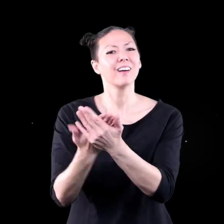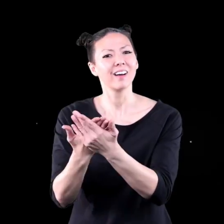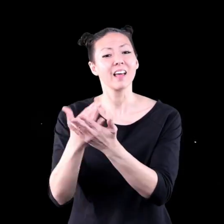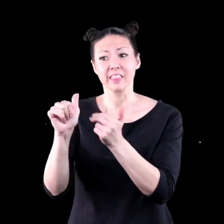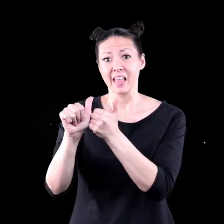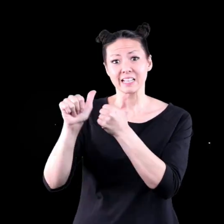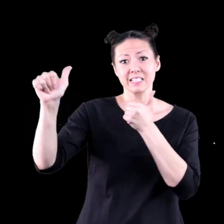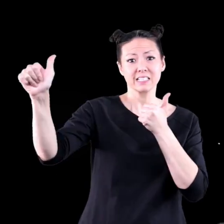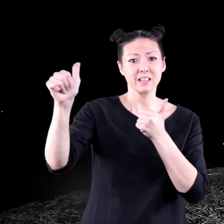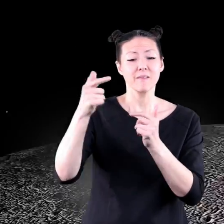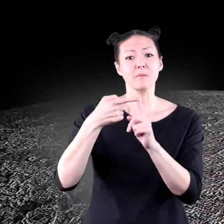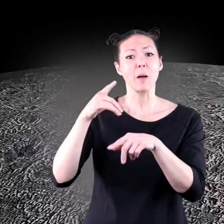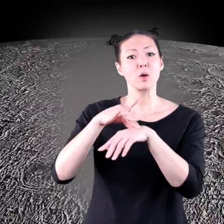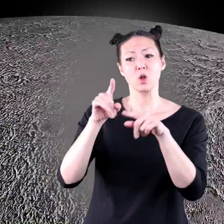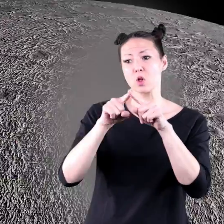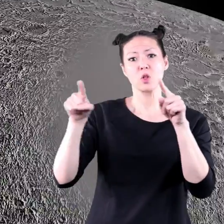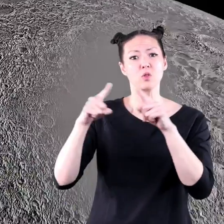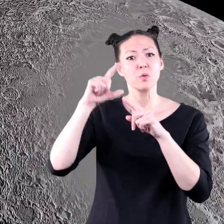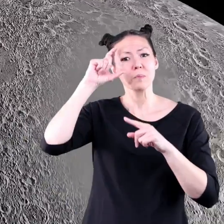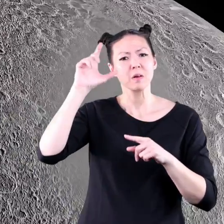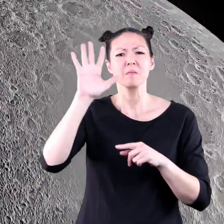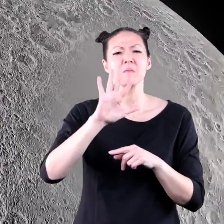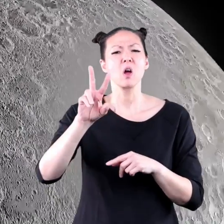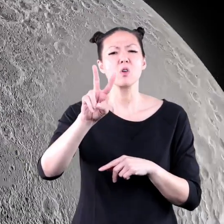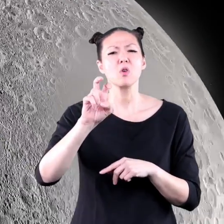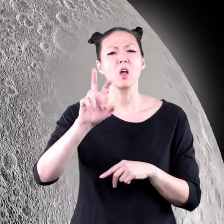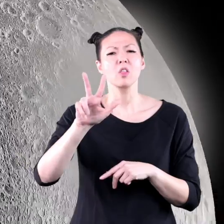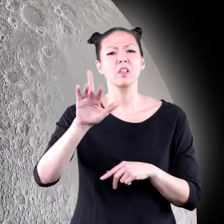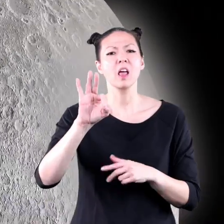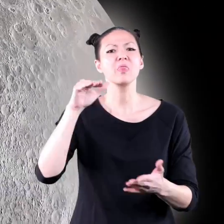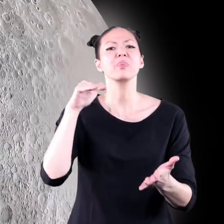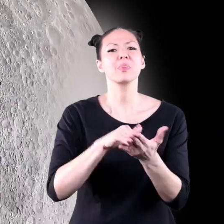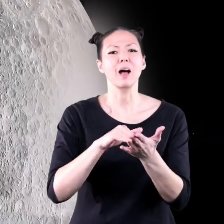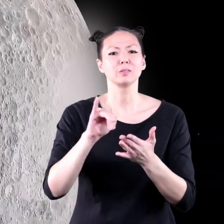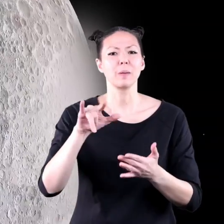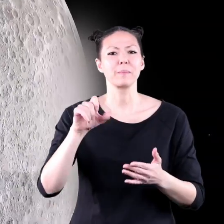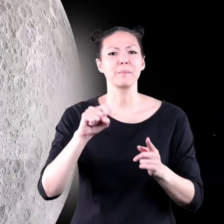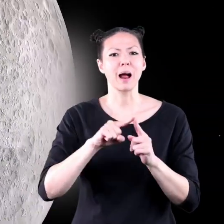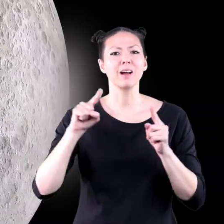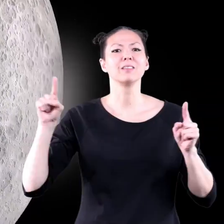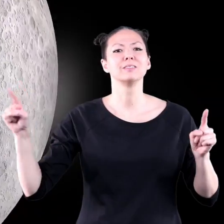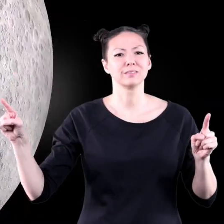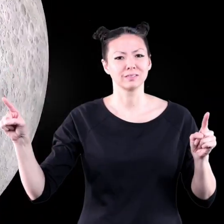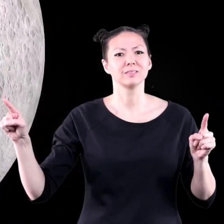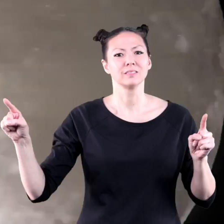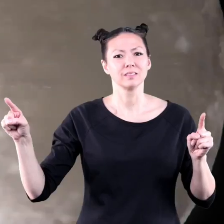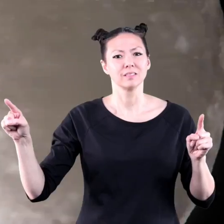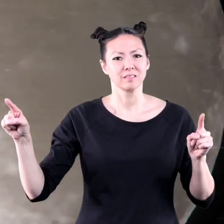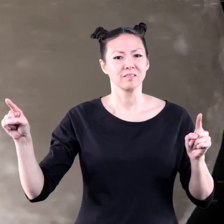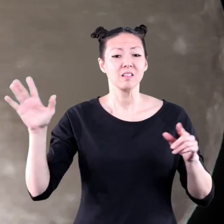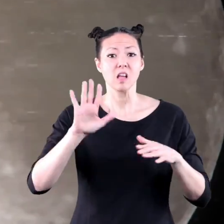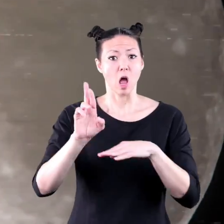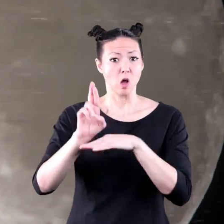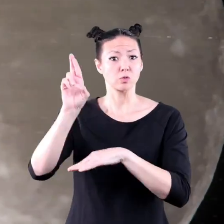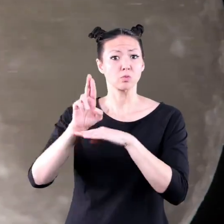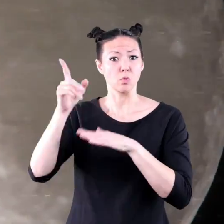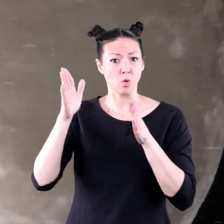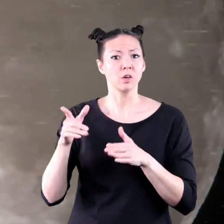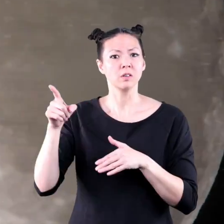distance from the earth to the moon is only about 239 000 miles it takes astronauts about three